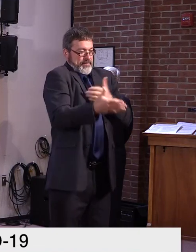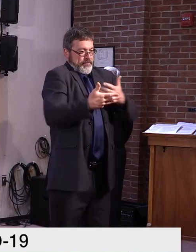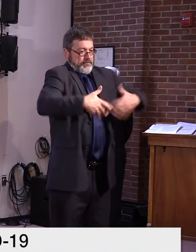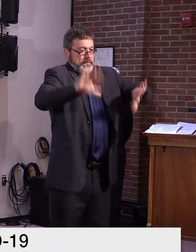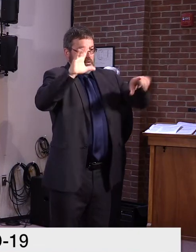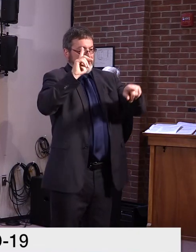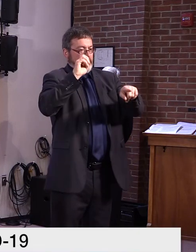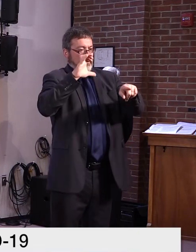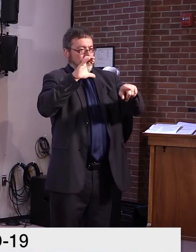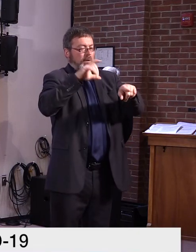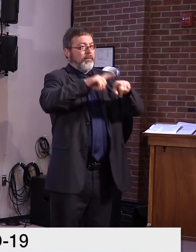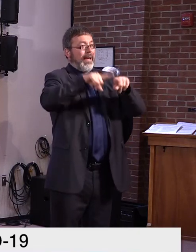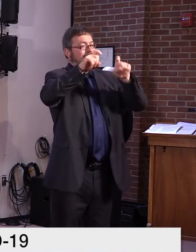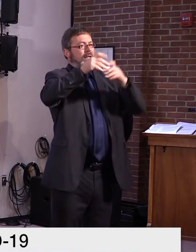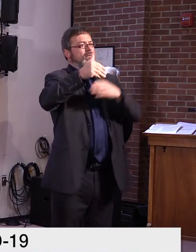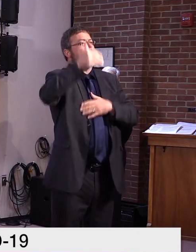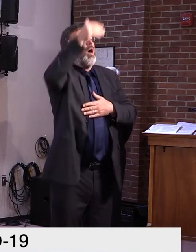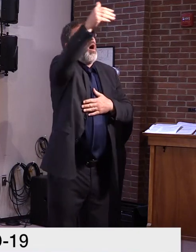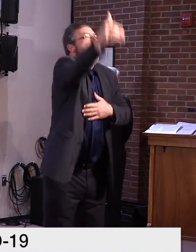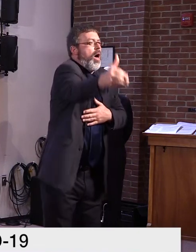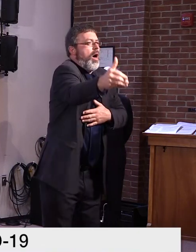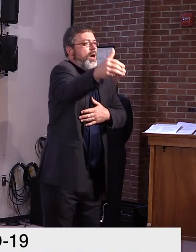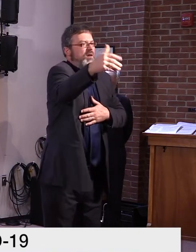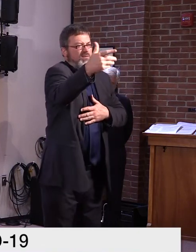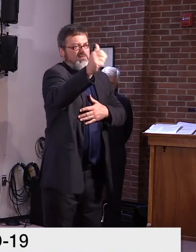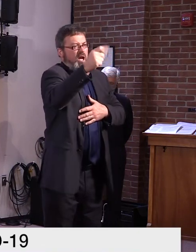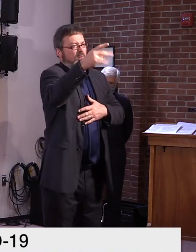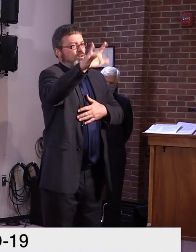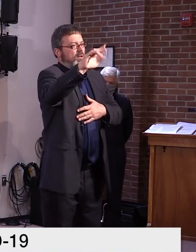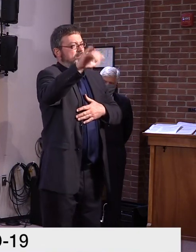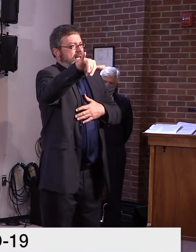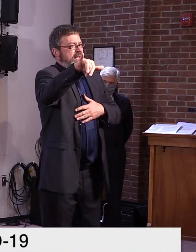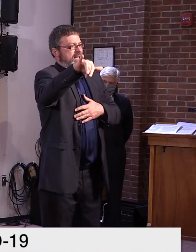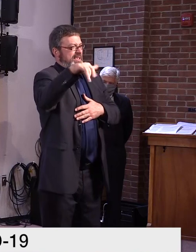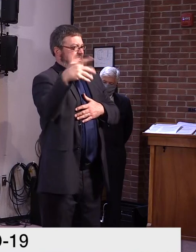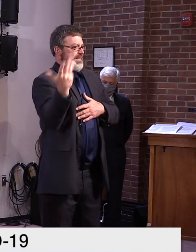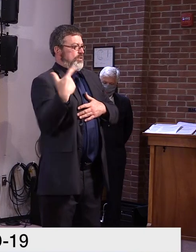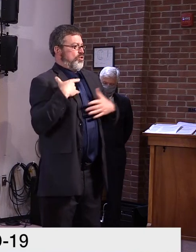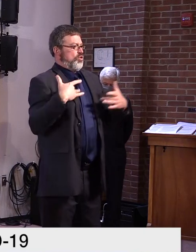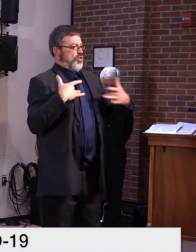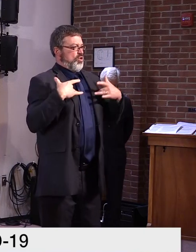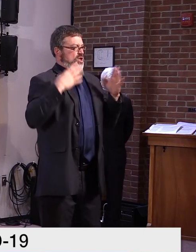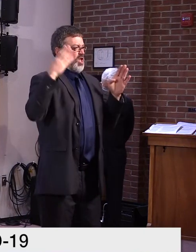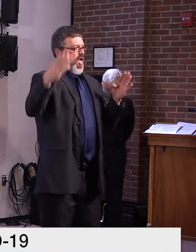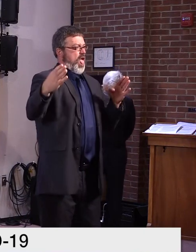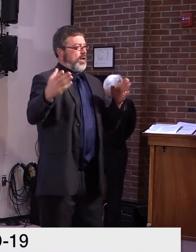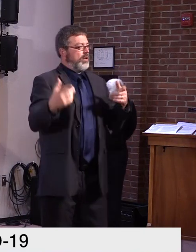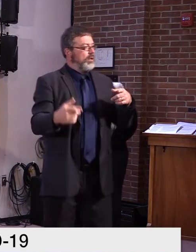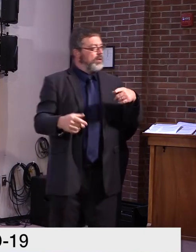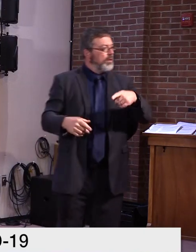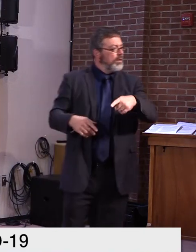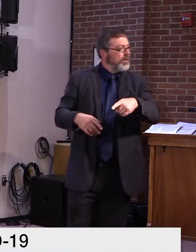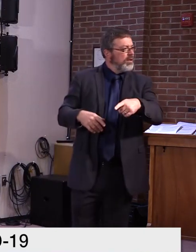If one school isn't offering an AP class, is there an option for a student to potentially give that class somewhere else?